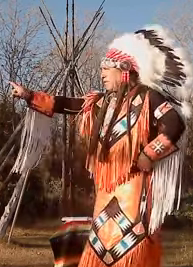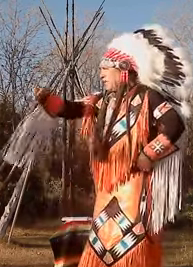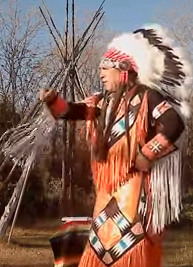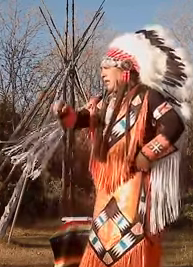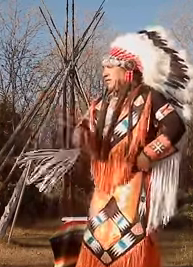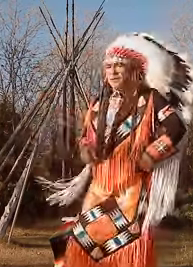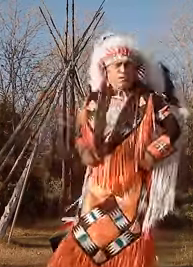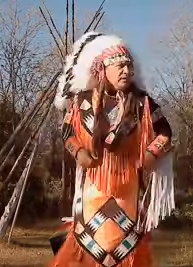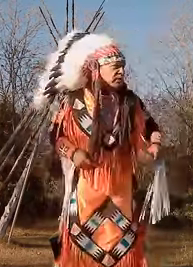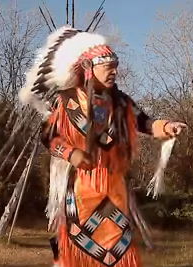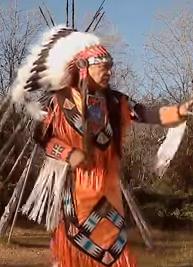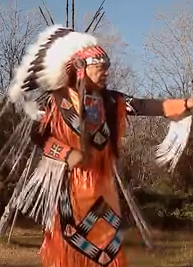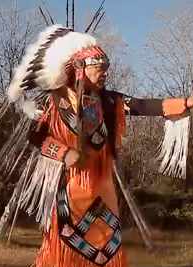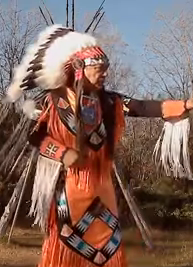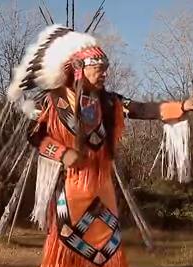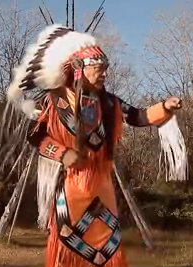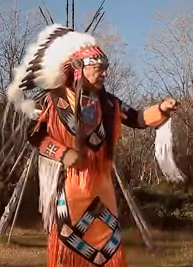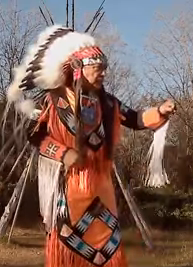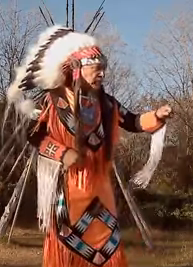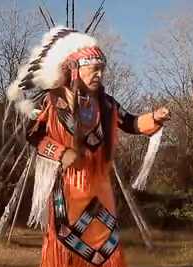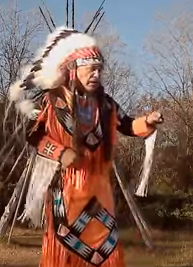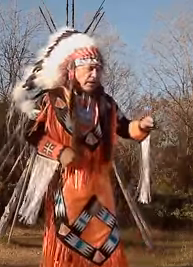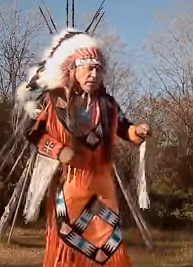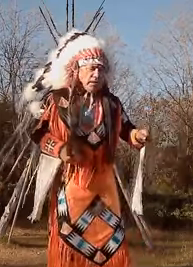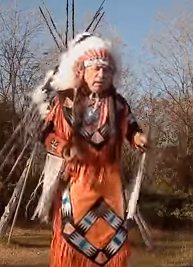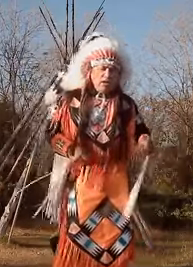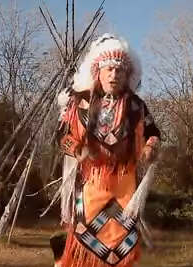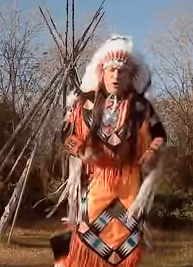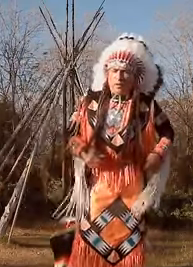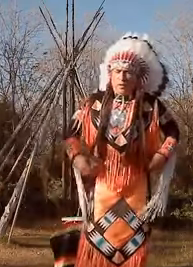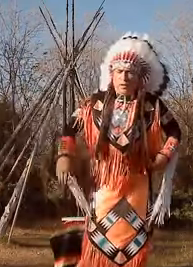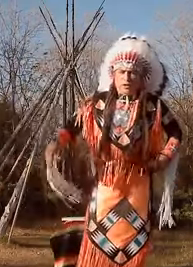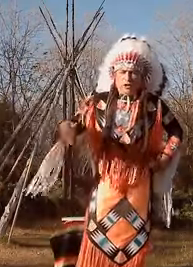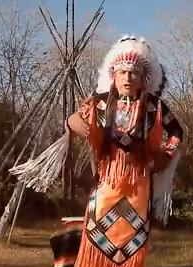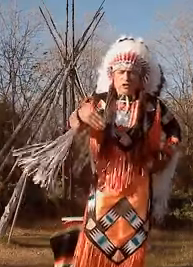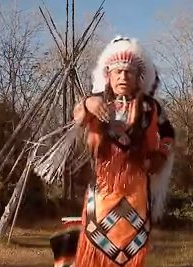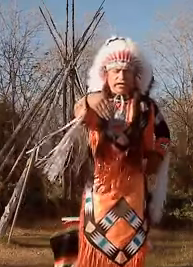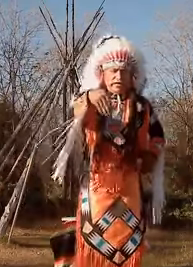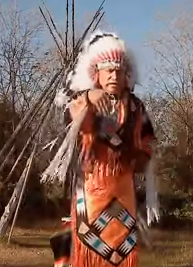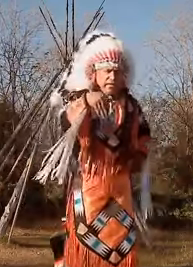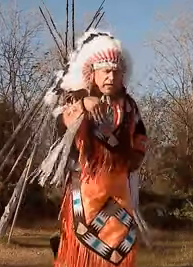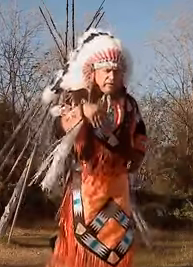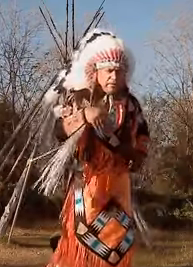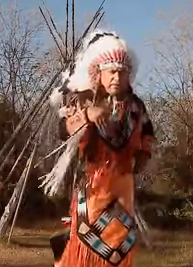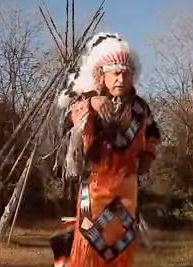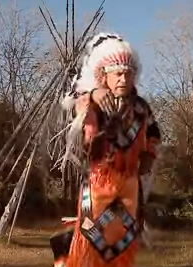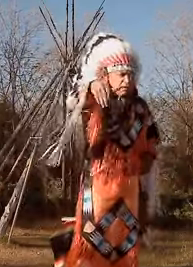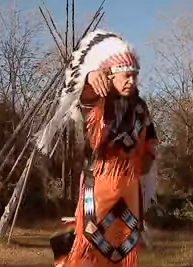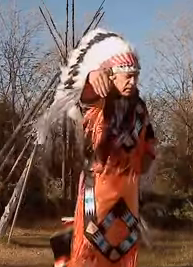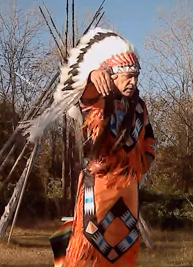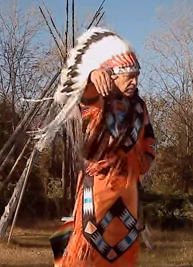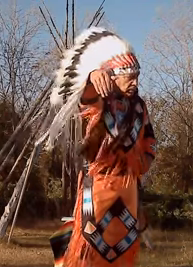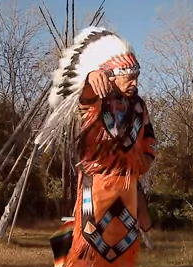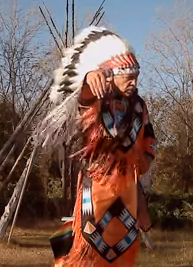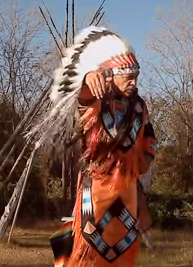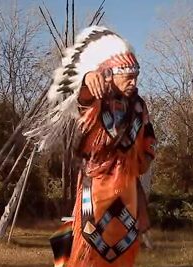Yes. Yes. No. Use your hands down. No.